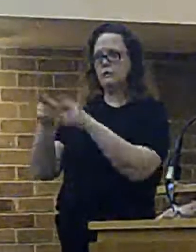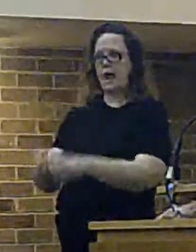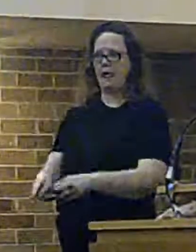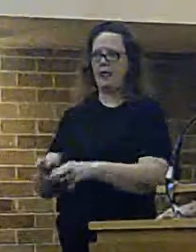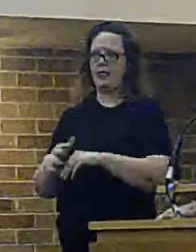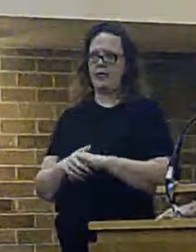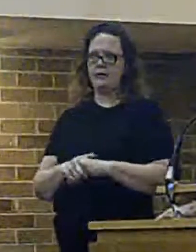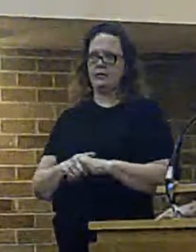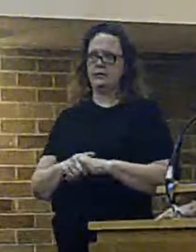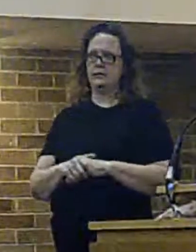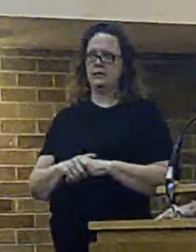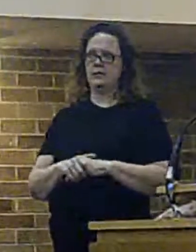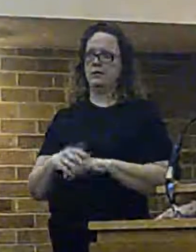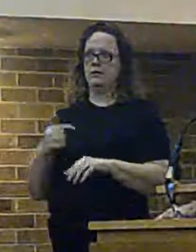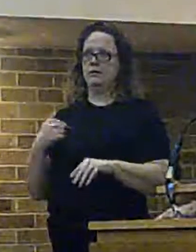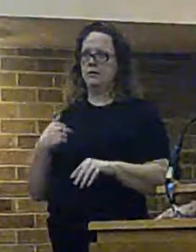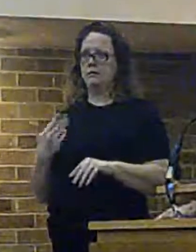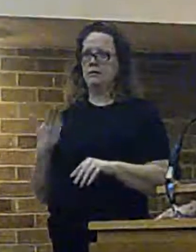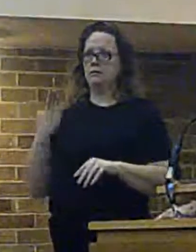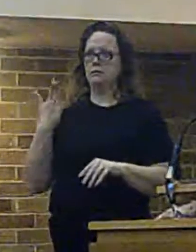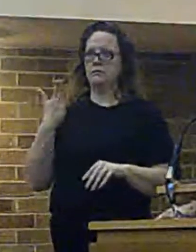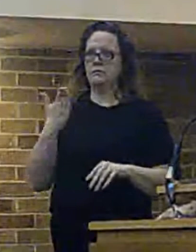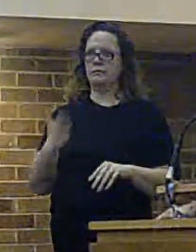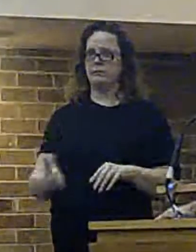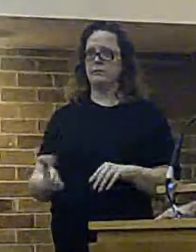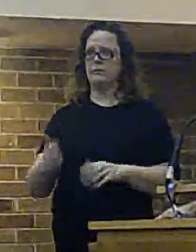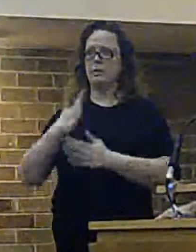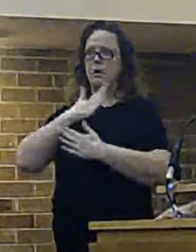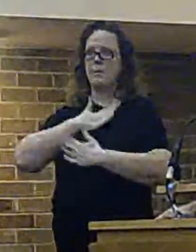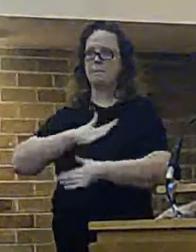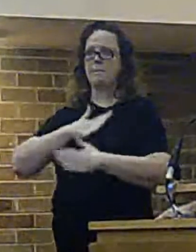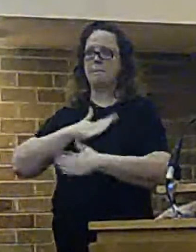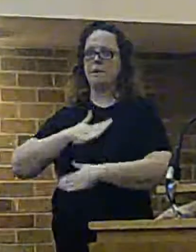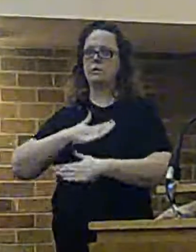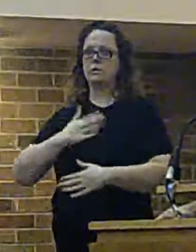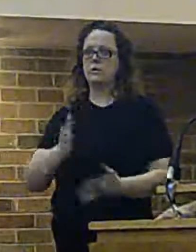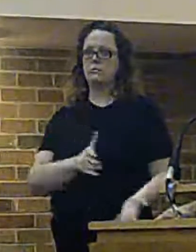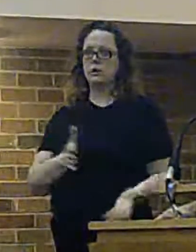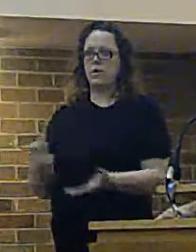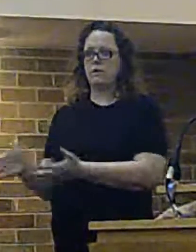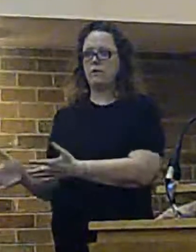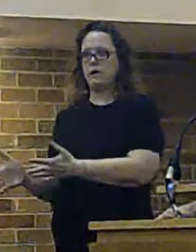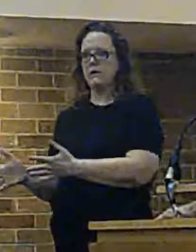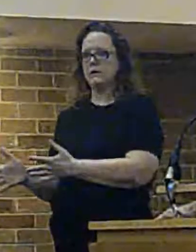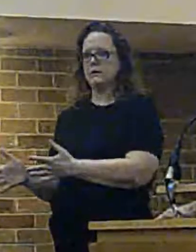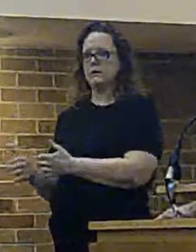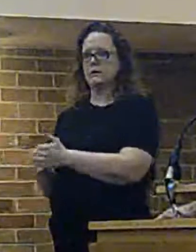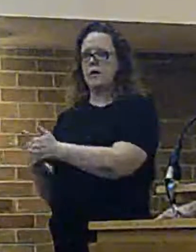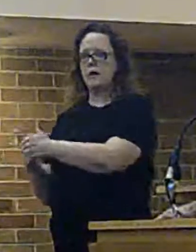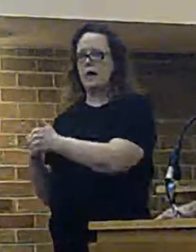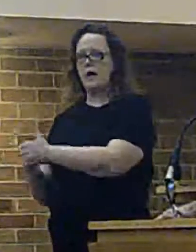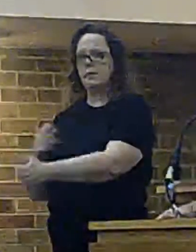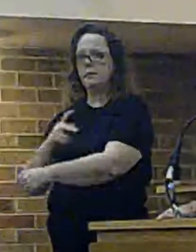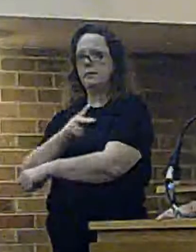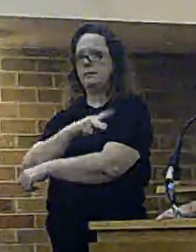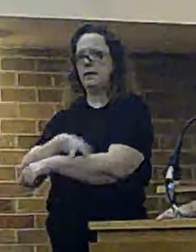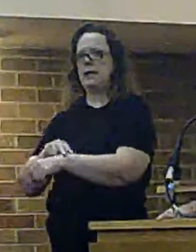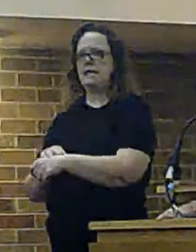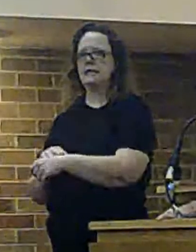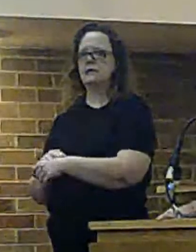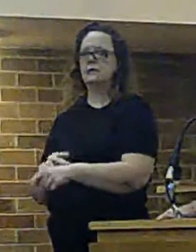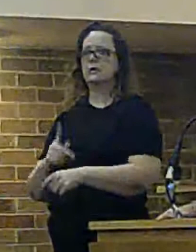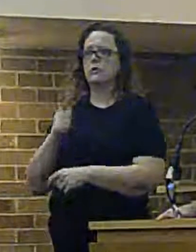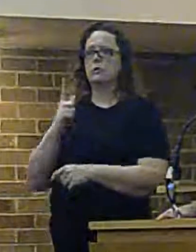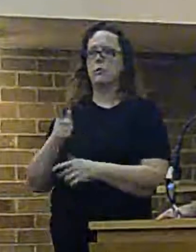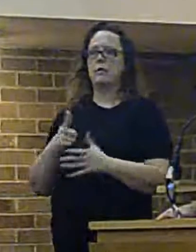that we have attended, and we've effectively done body recoveries on behalf of the police. And one accidental